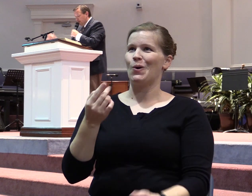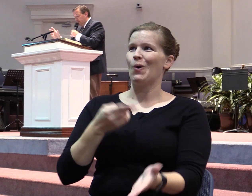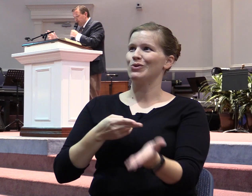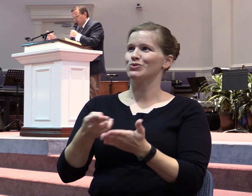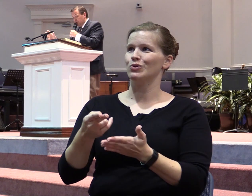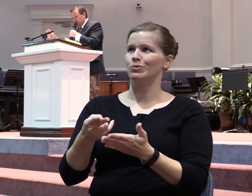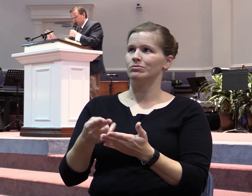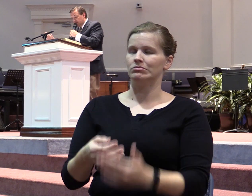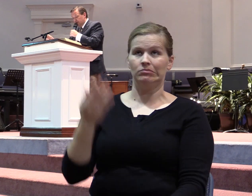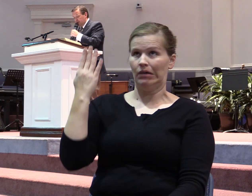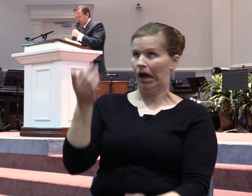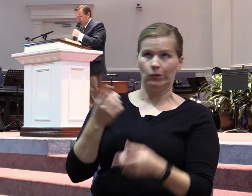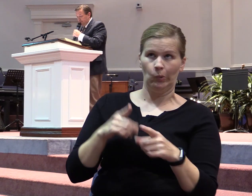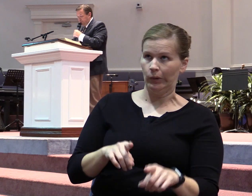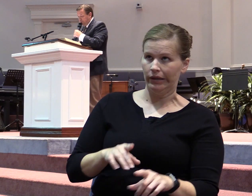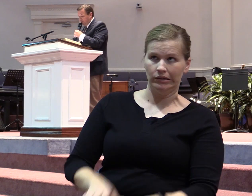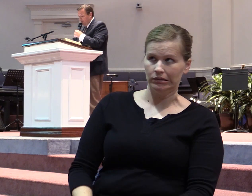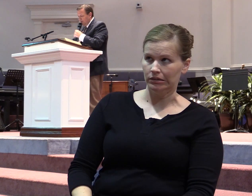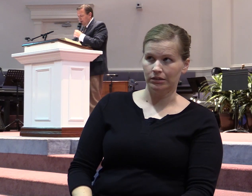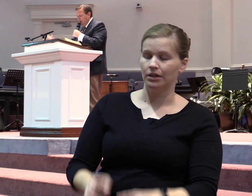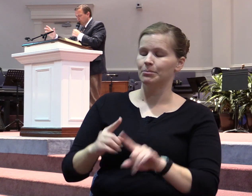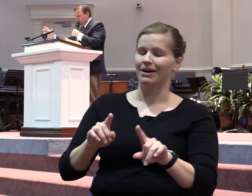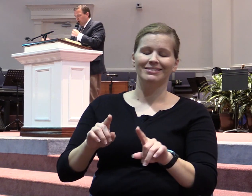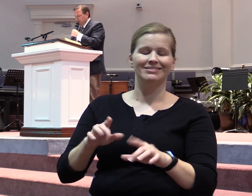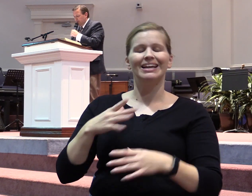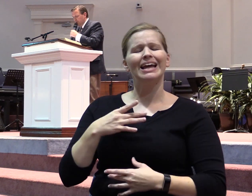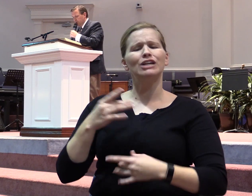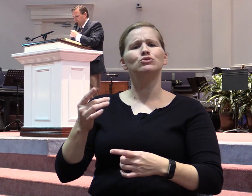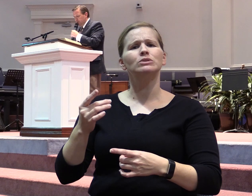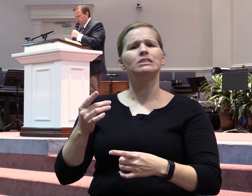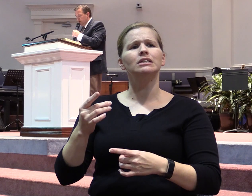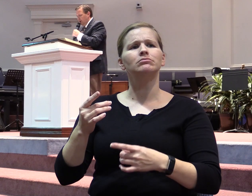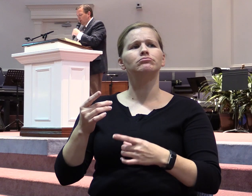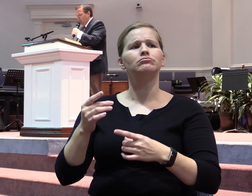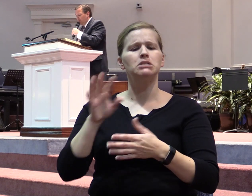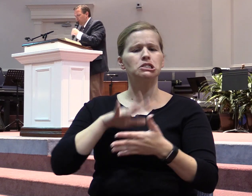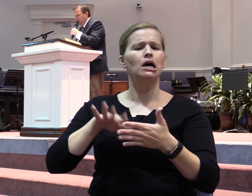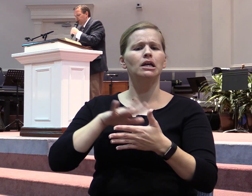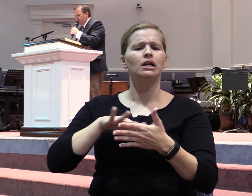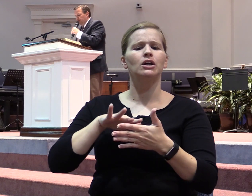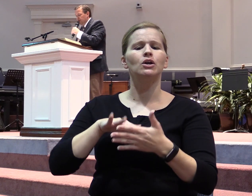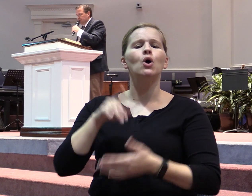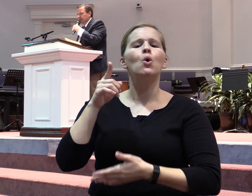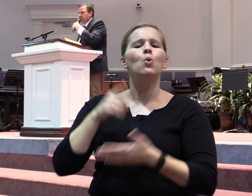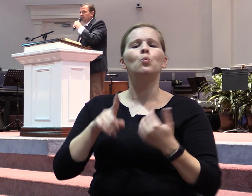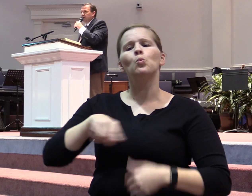some interesting statistics in it. Here was the question that was posed. What are you willing to do for $10 million?